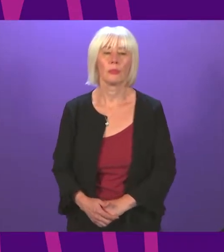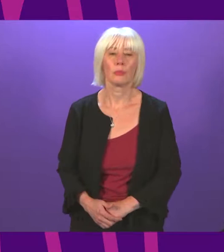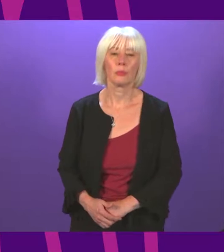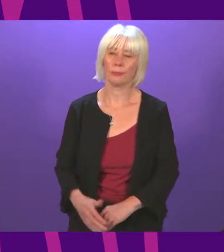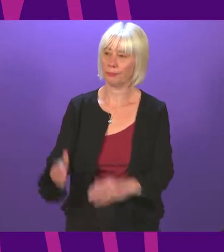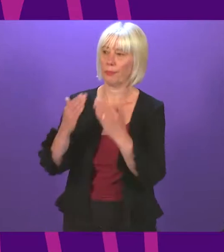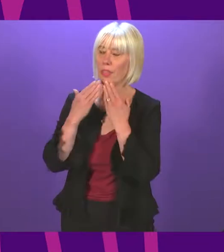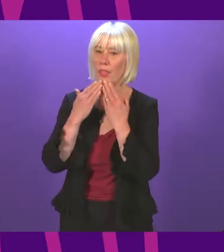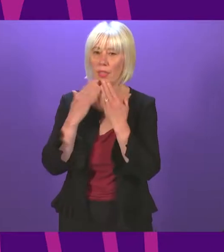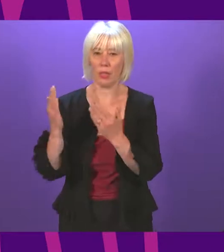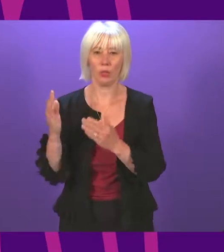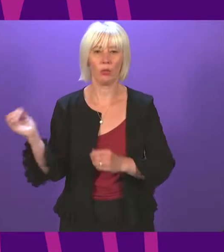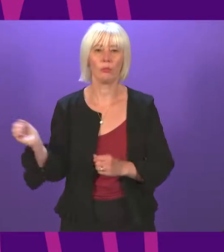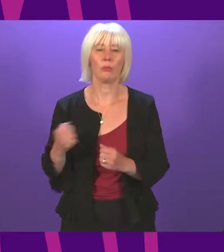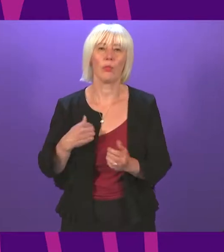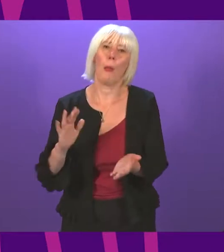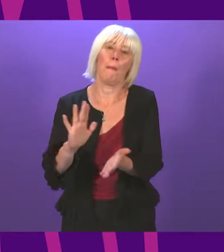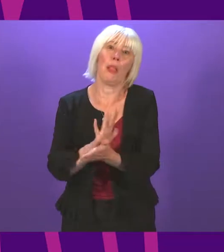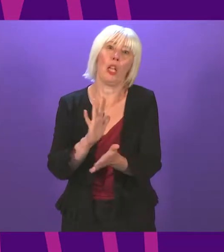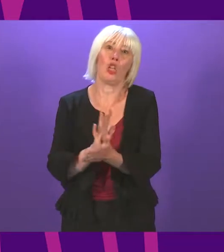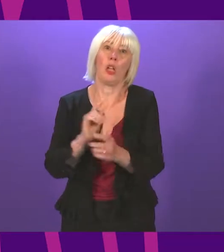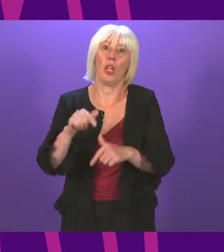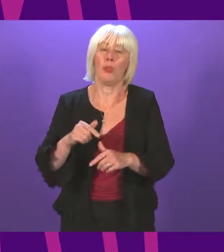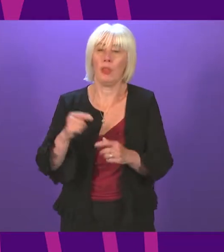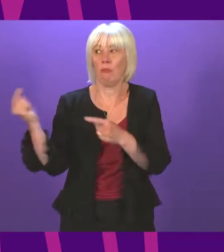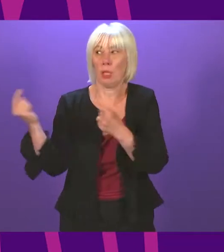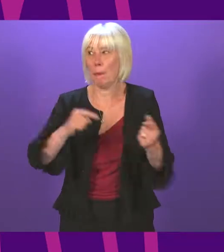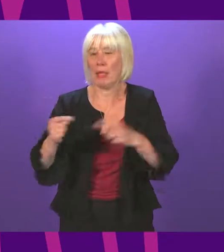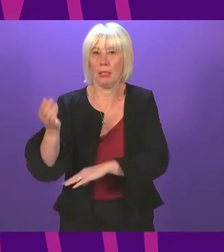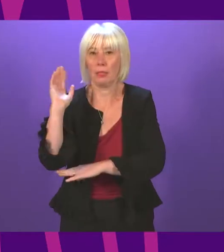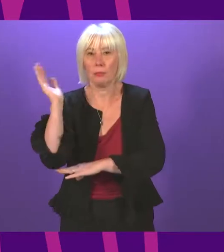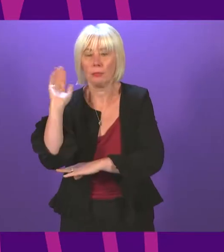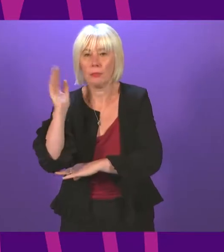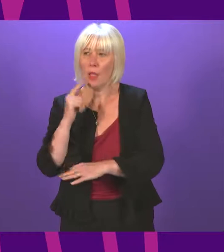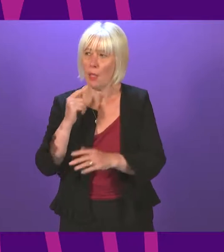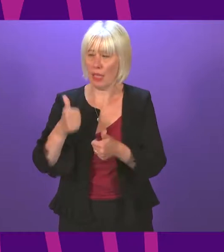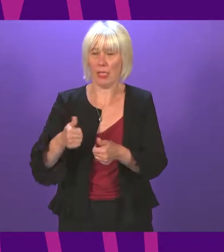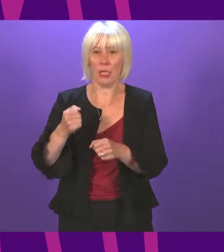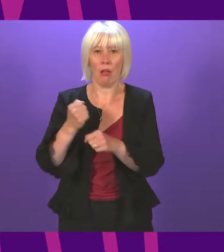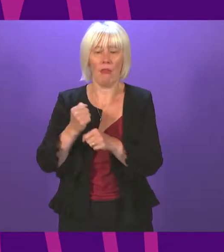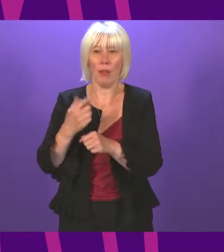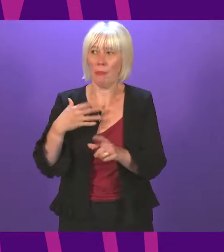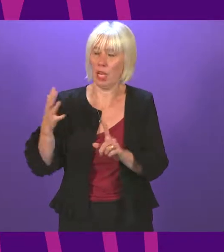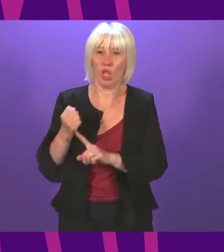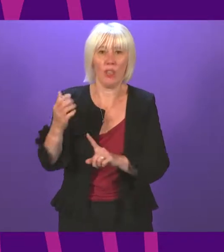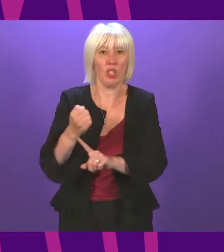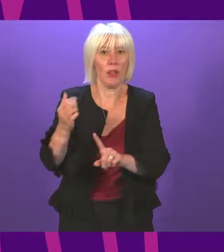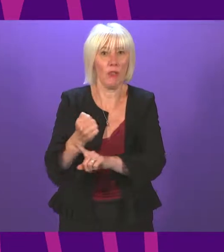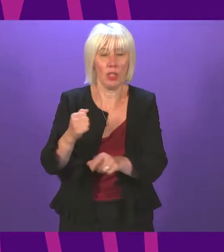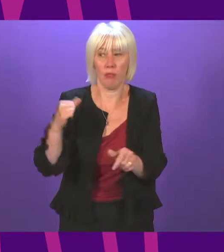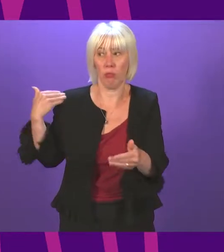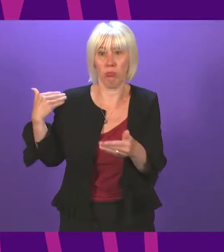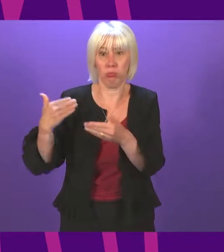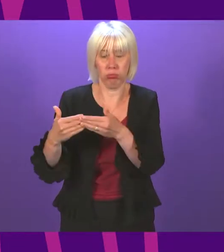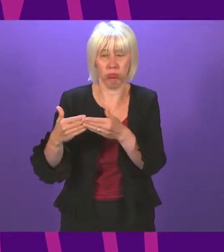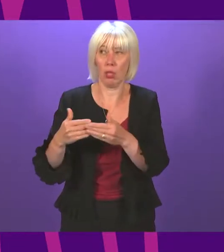Thank you, Presiding Officer. It is a great pleasure to speak in this debate and in the many remarkable achievements of this Government already in such a short time